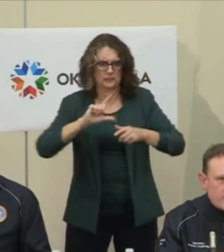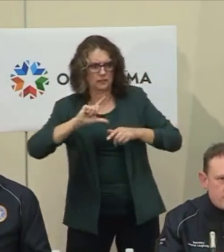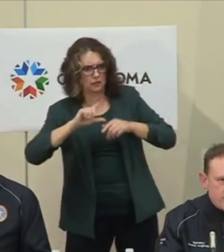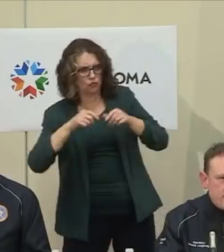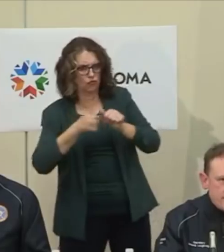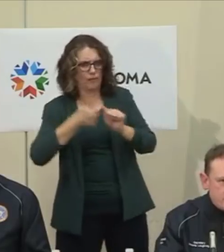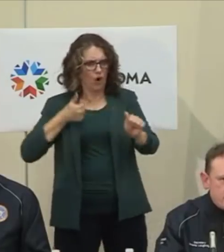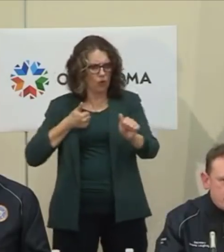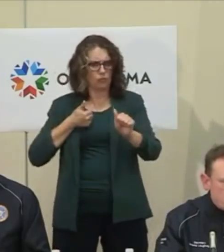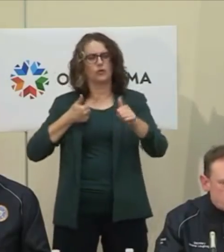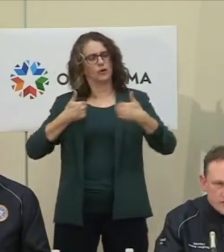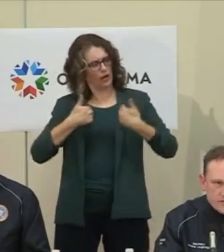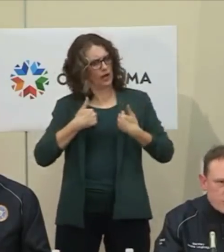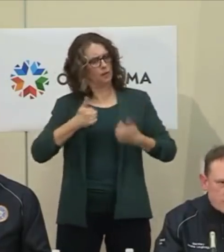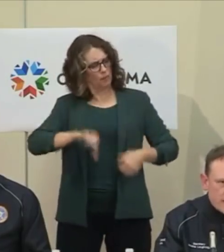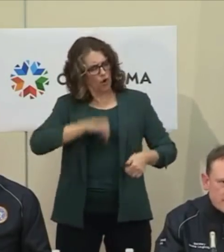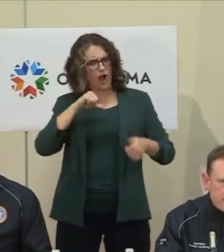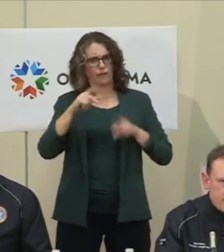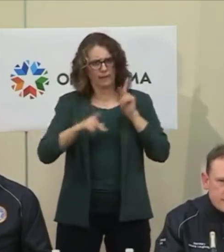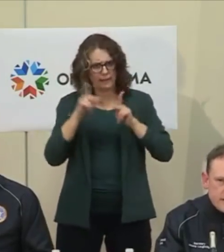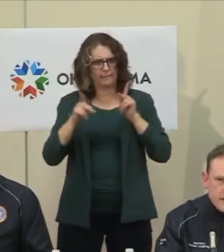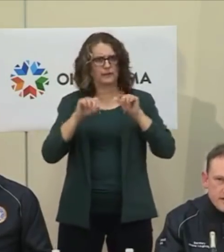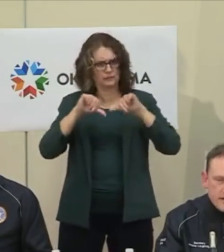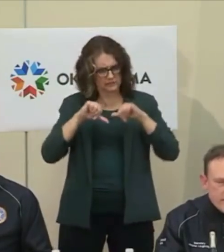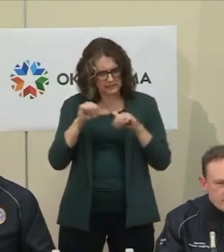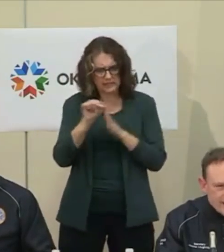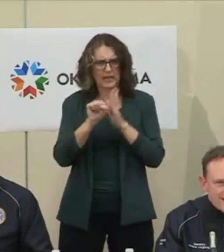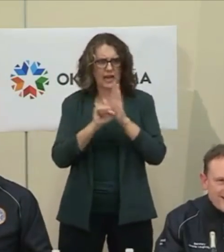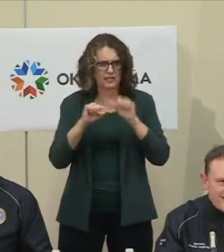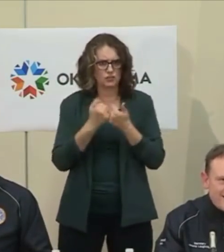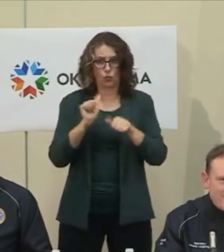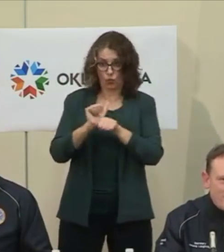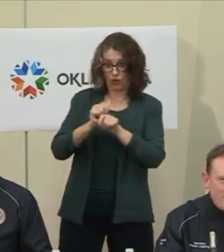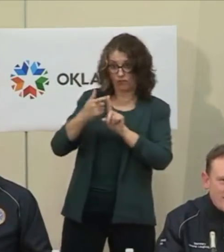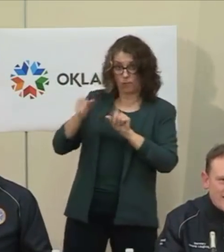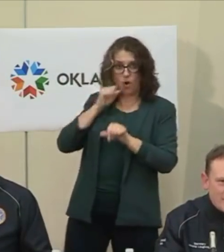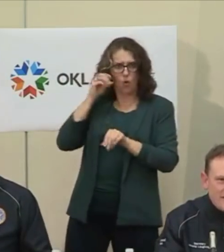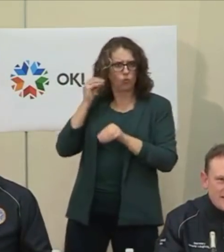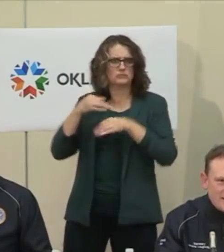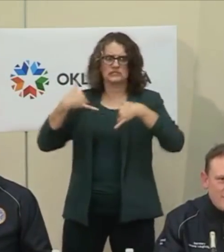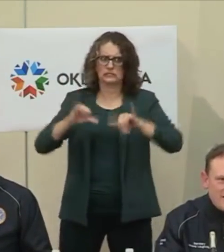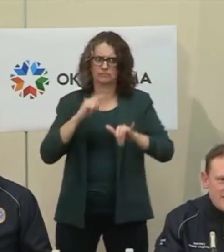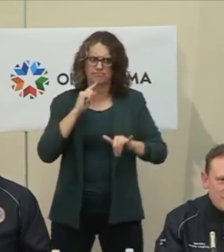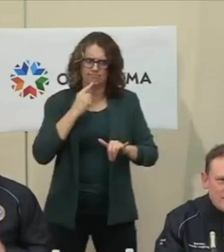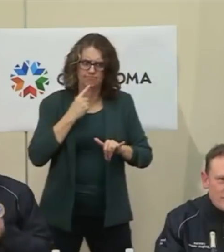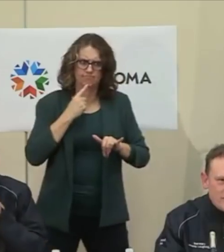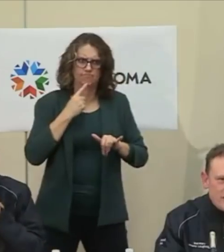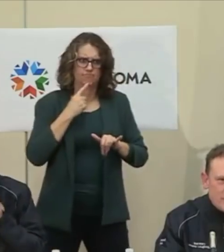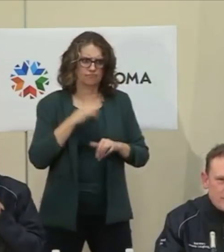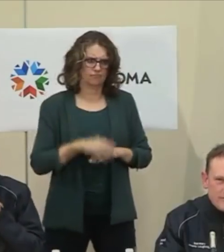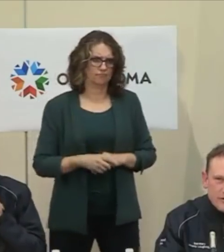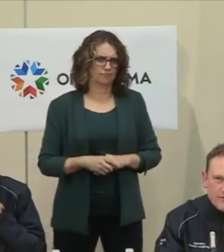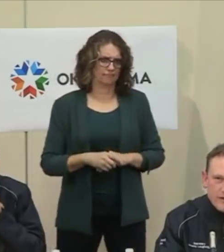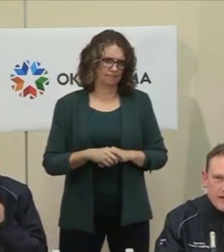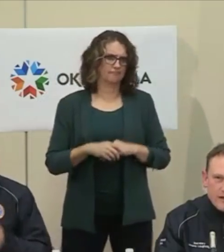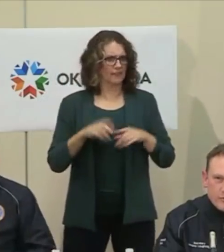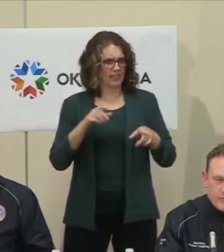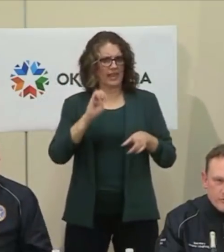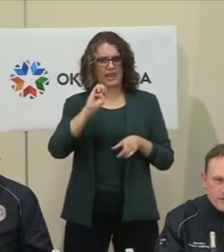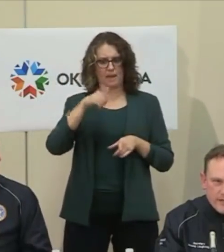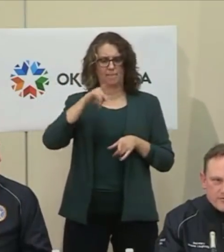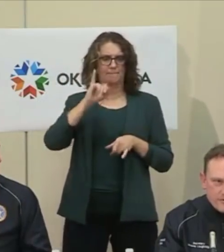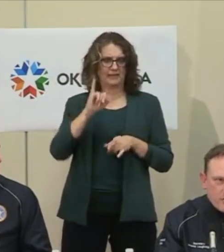the response of our state agencies across the board and how they've done. But I would highlight that EPI team within our State Department of Health,